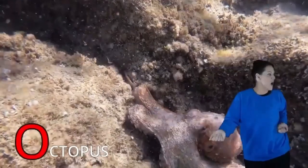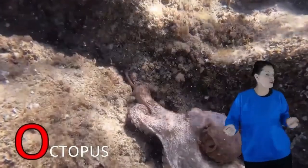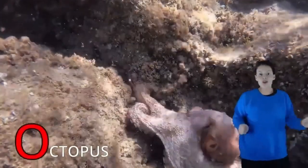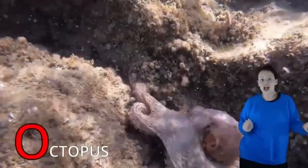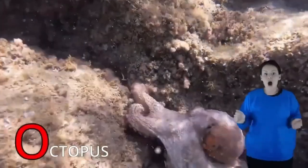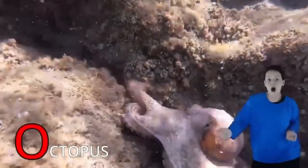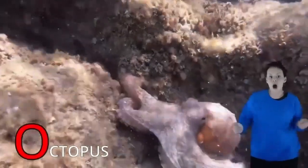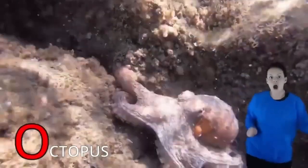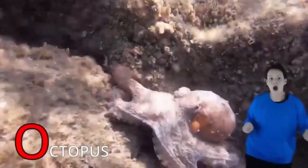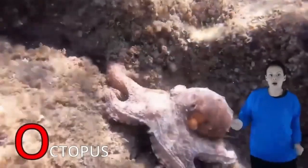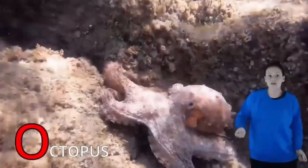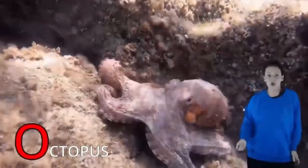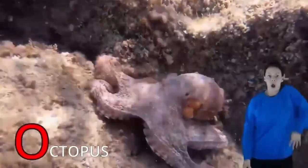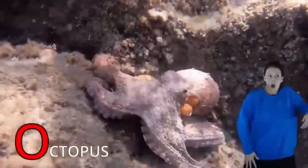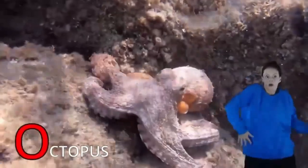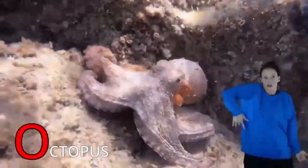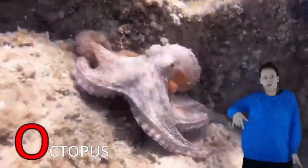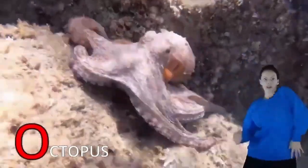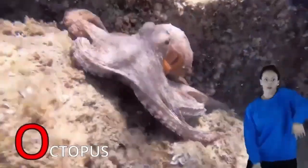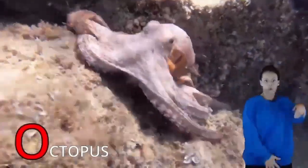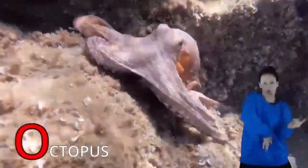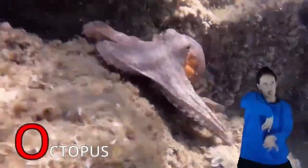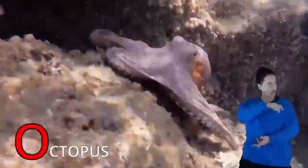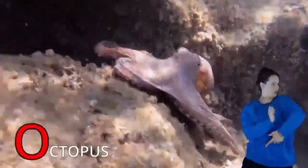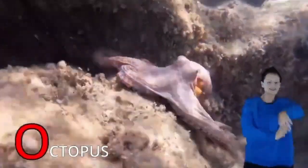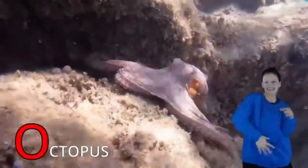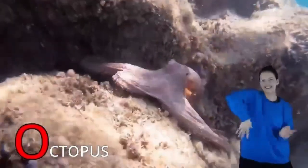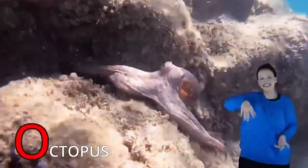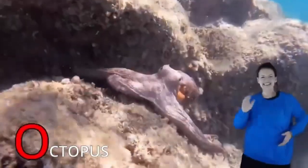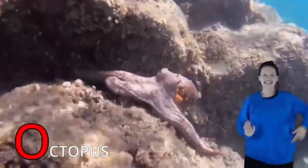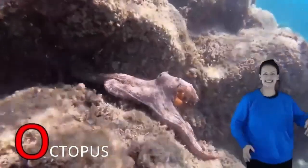O goes R-R-R for Octopus